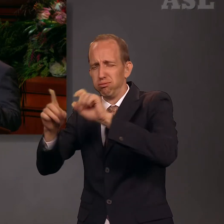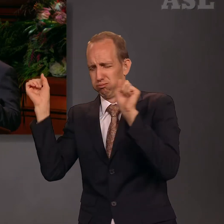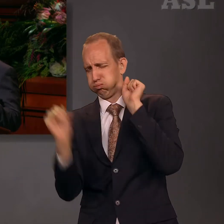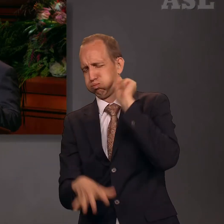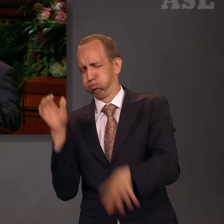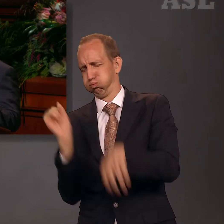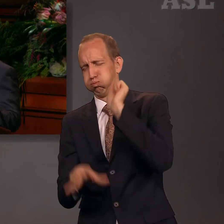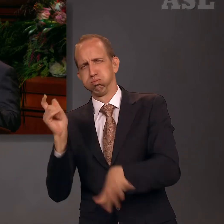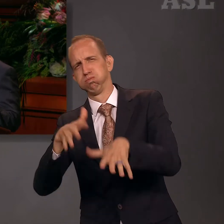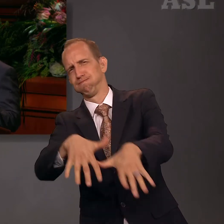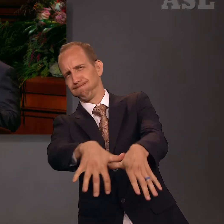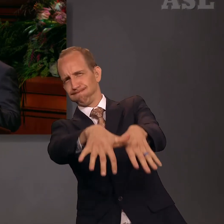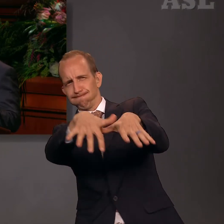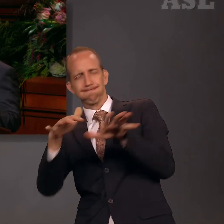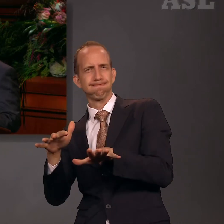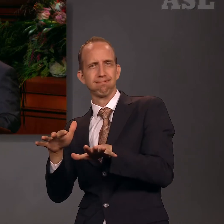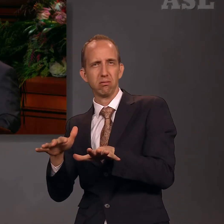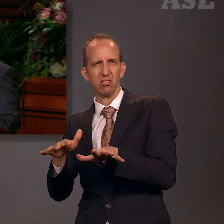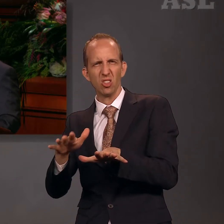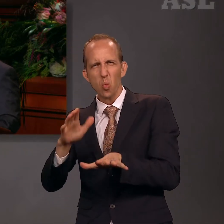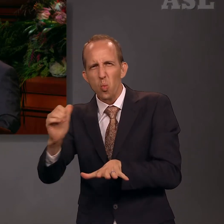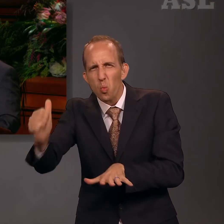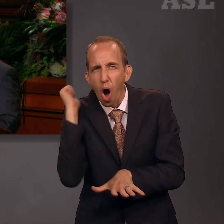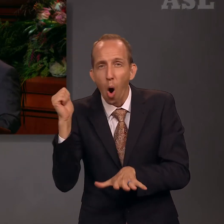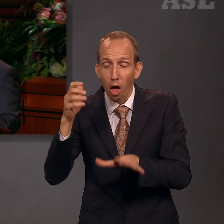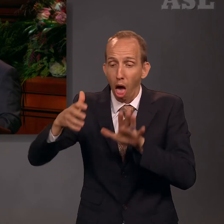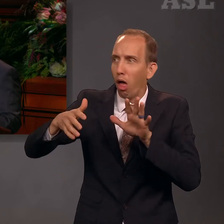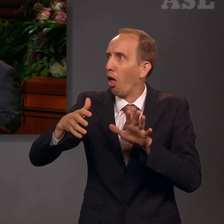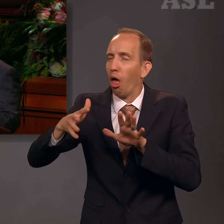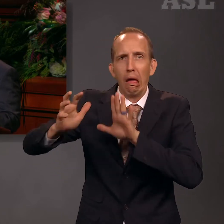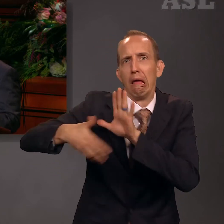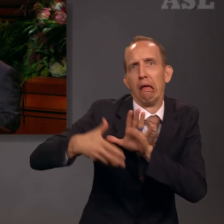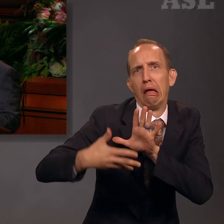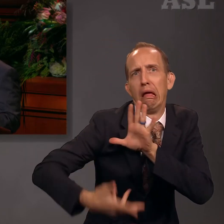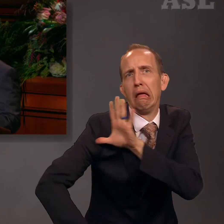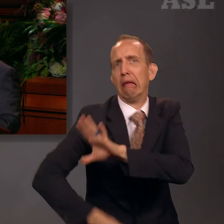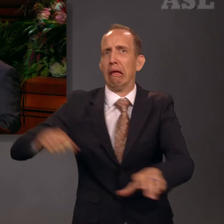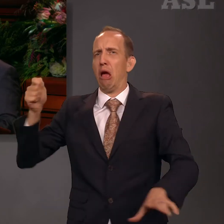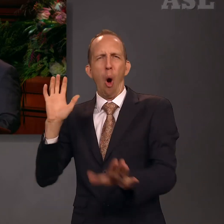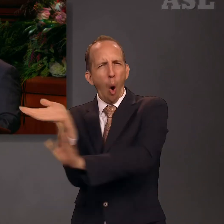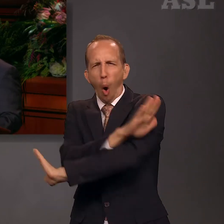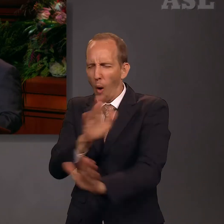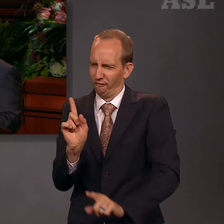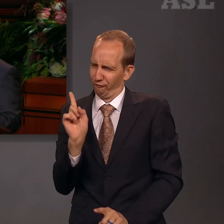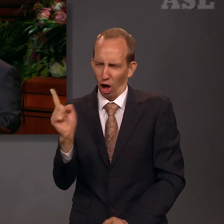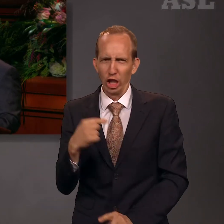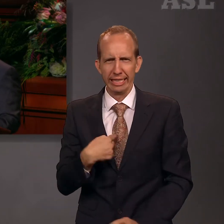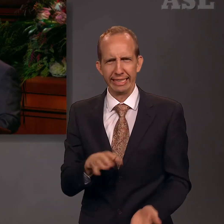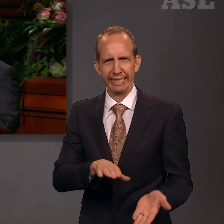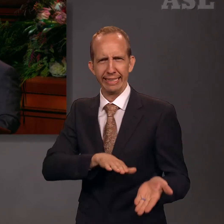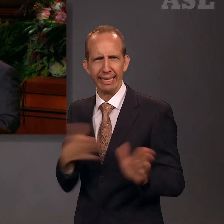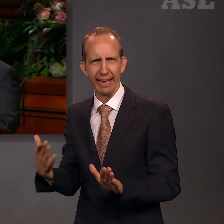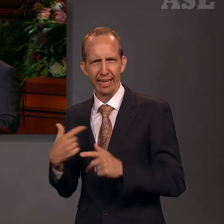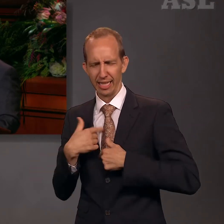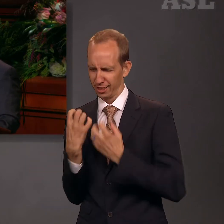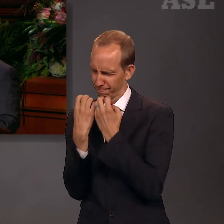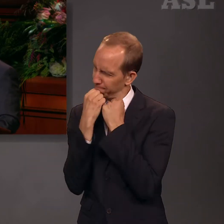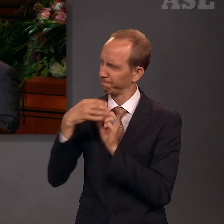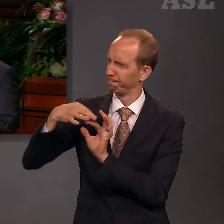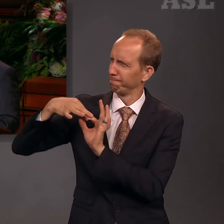would rather die than break that covenant. And they proved it. We know that their sacrifice brought miracles.